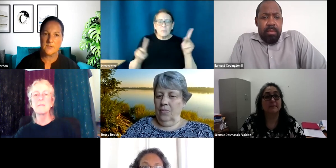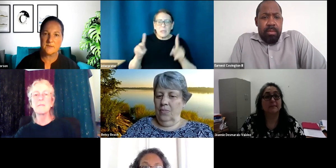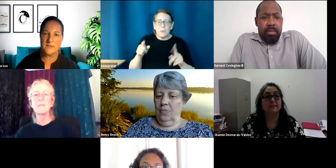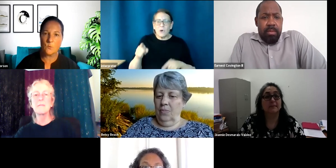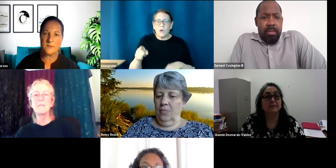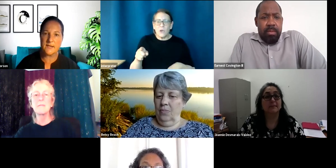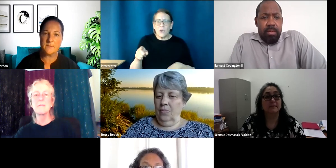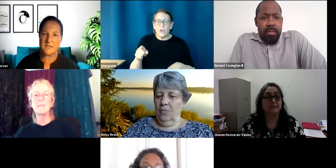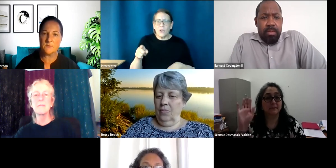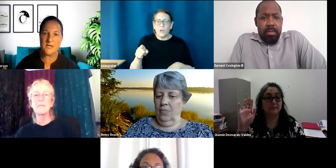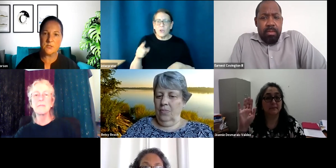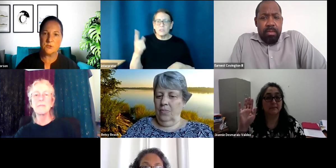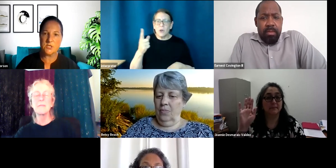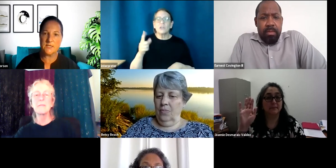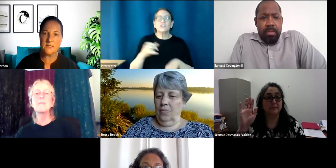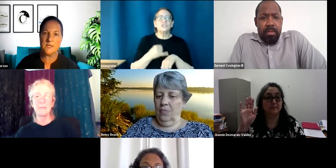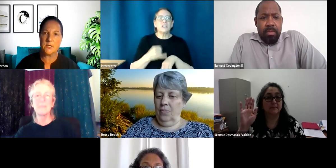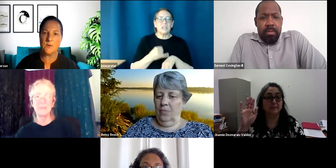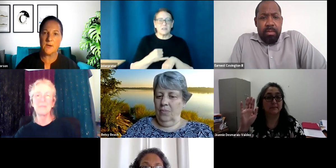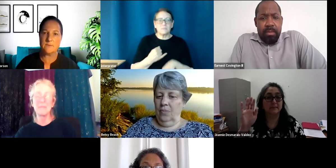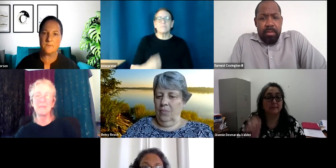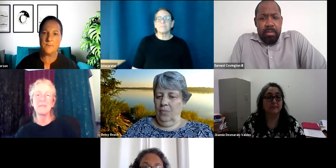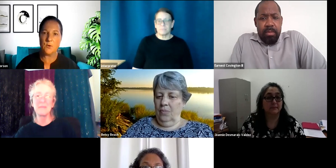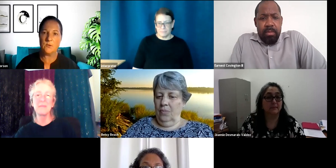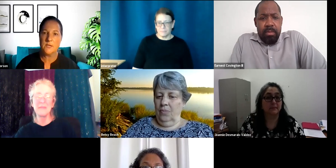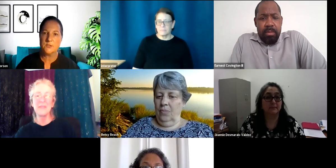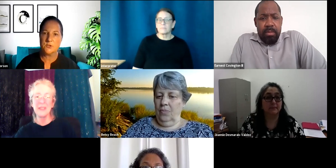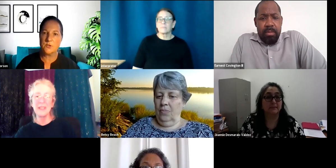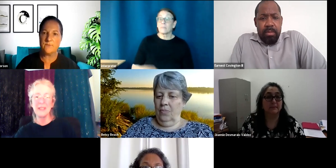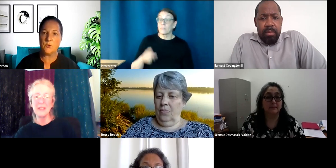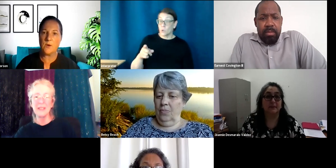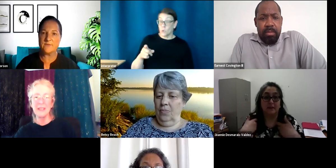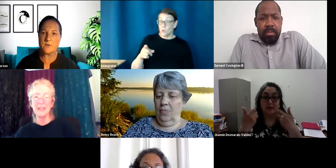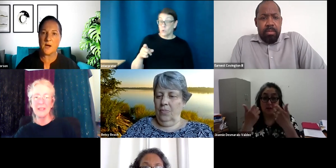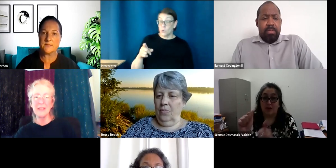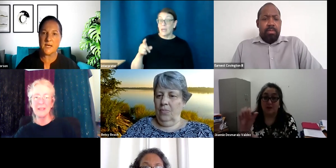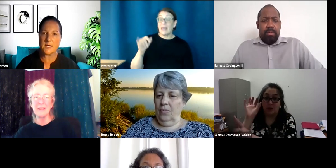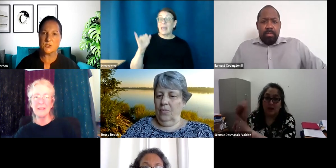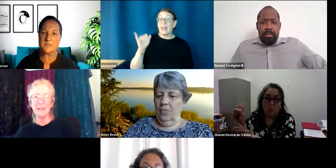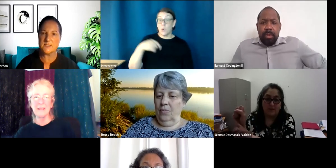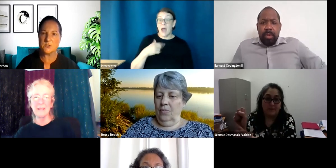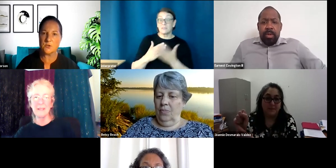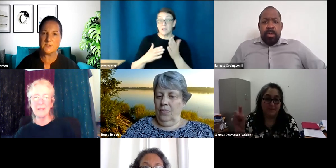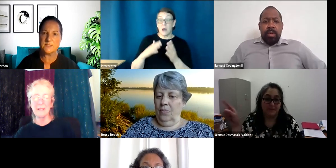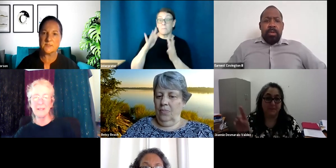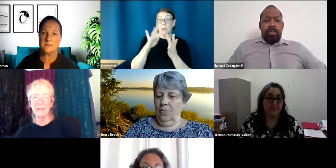That's somebody that worked at Amazon. Was that you Jeannie? Jeannie. People. So if you have some contacts, you can send to Ernest.